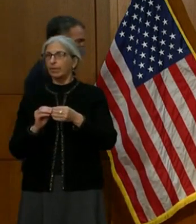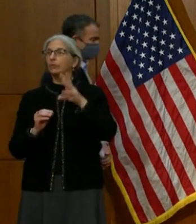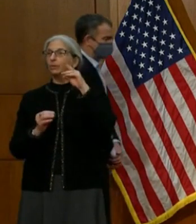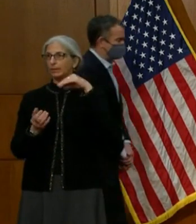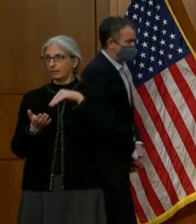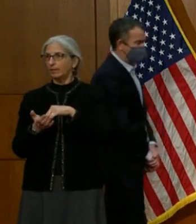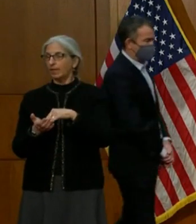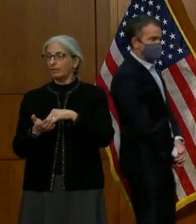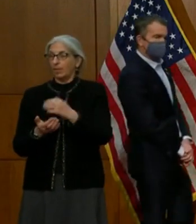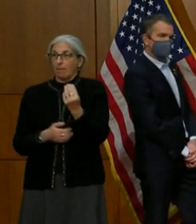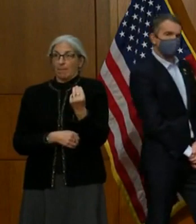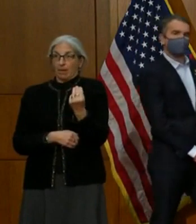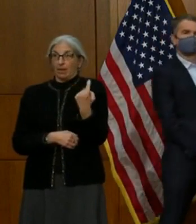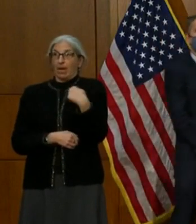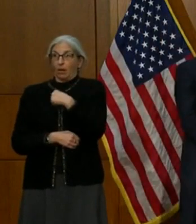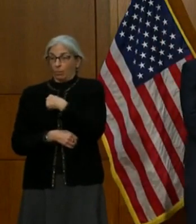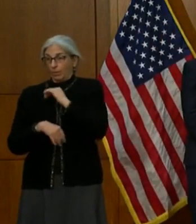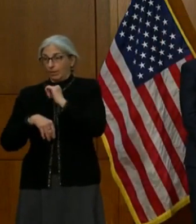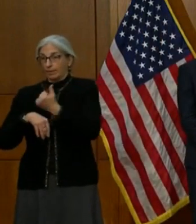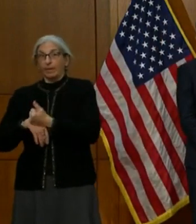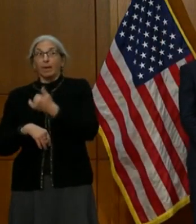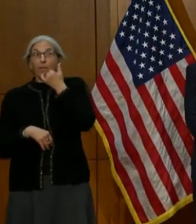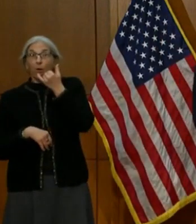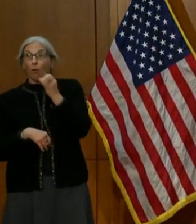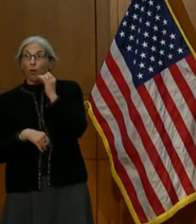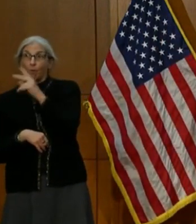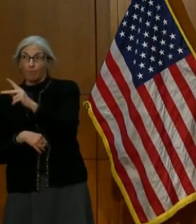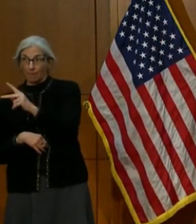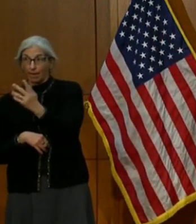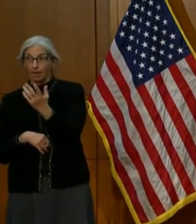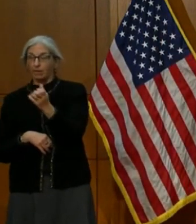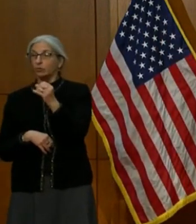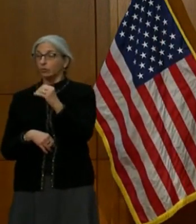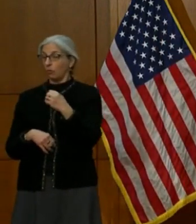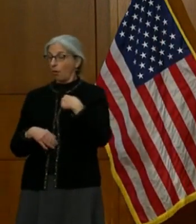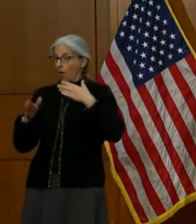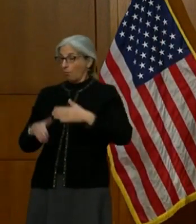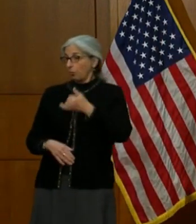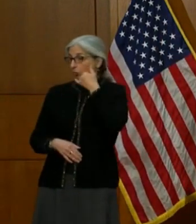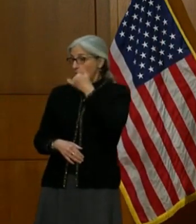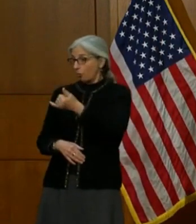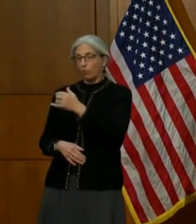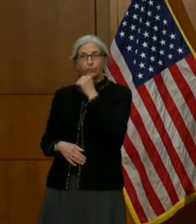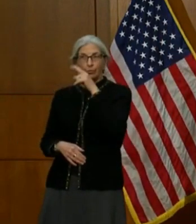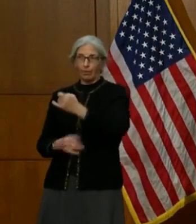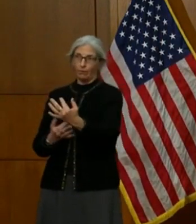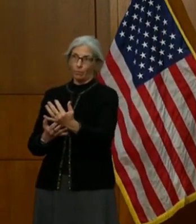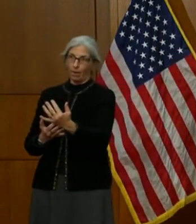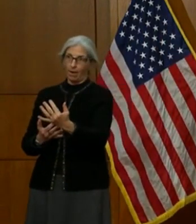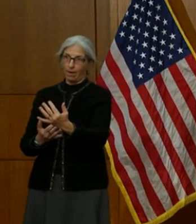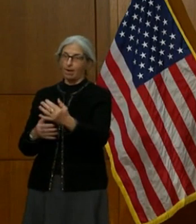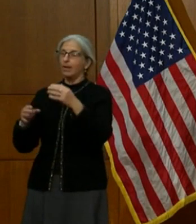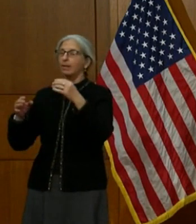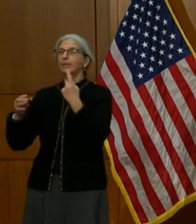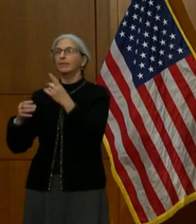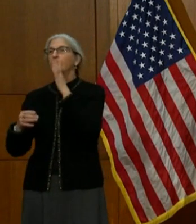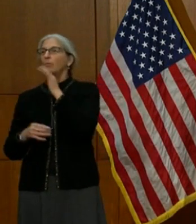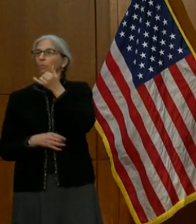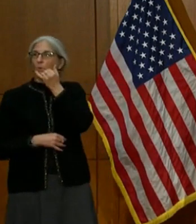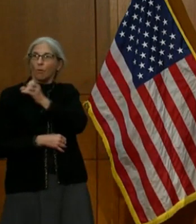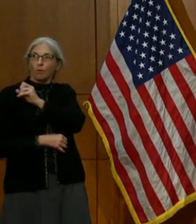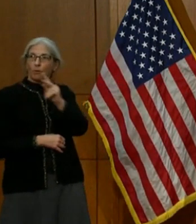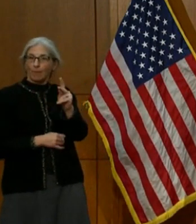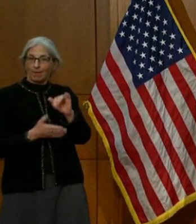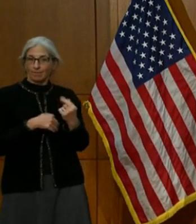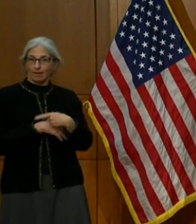implemented a callback feature, so now everyone can call and that you, instead of waiting on the phone in line, that someone will call you back within that day or the next